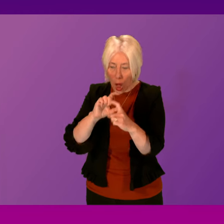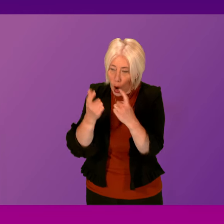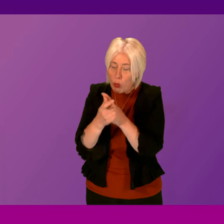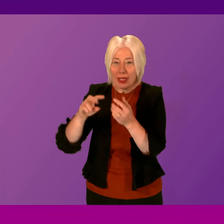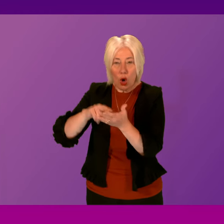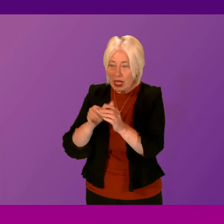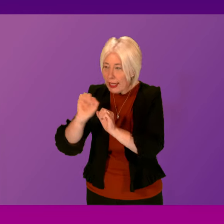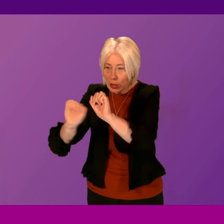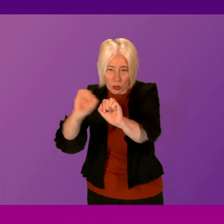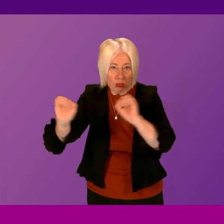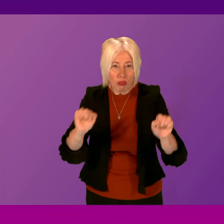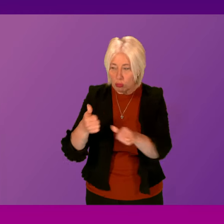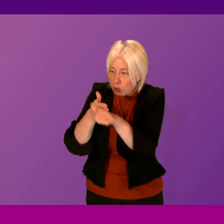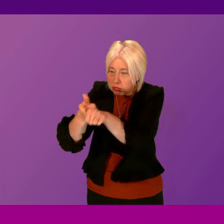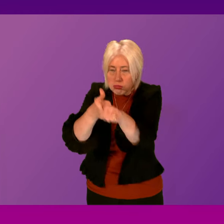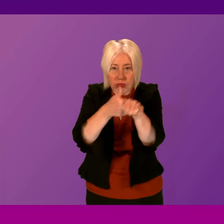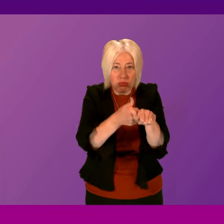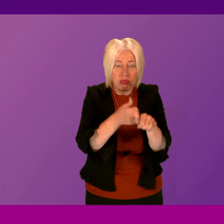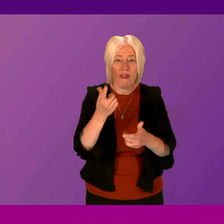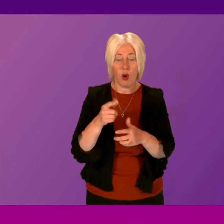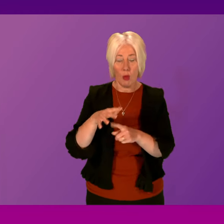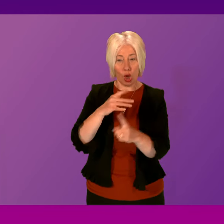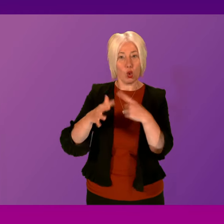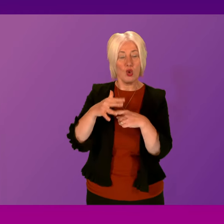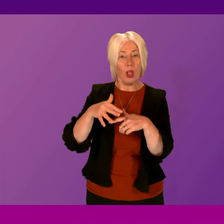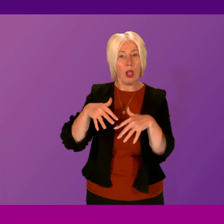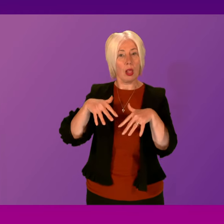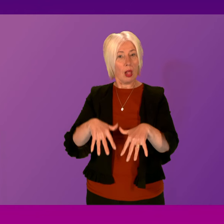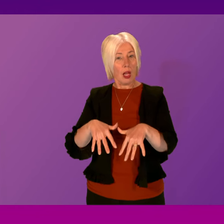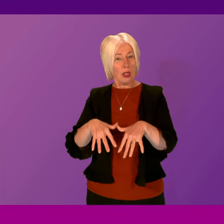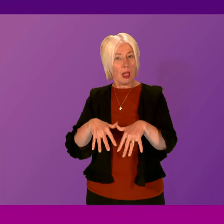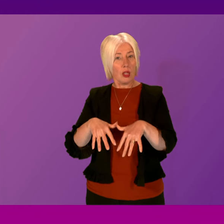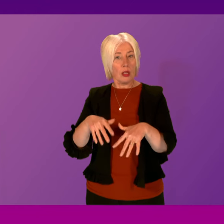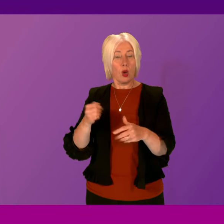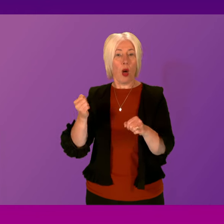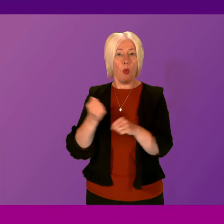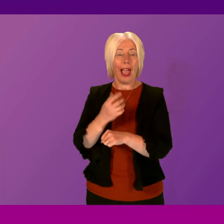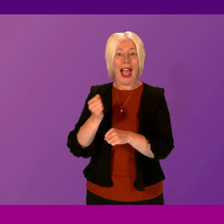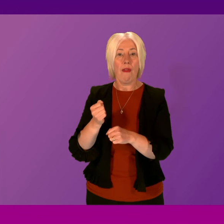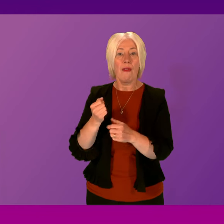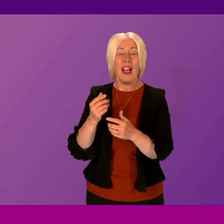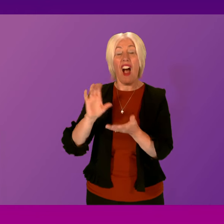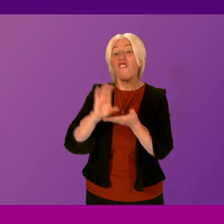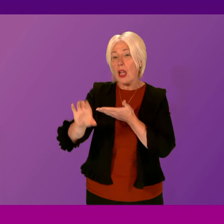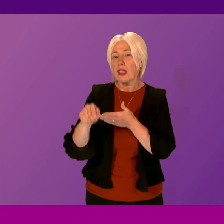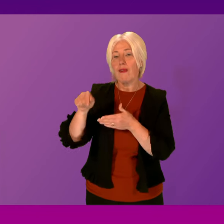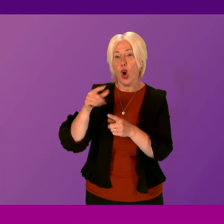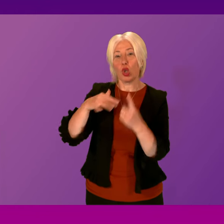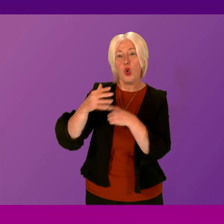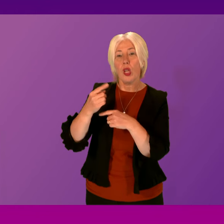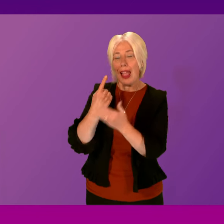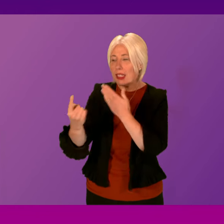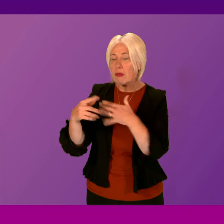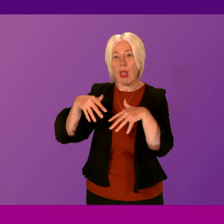that provide support from social isolation. And we do that through our Social Isolation and Loneliness Fund to deliver